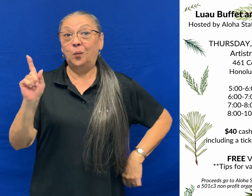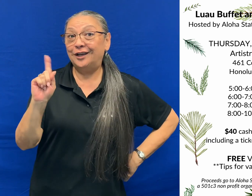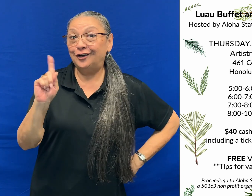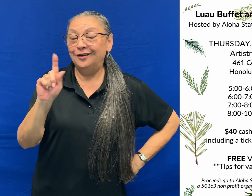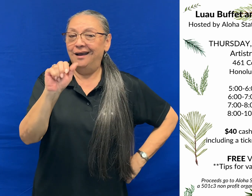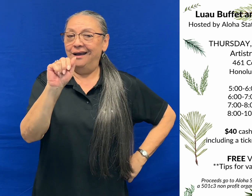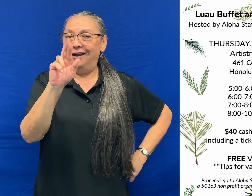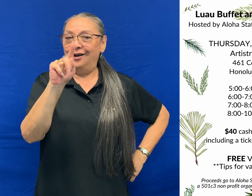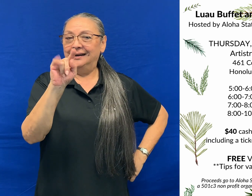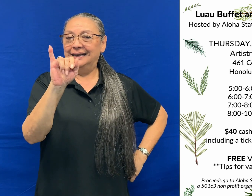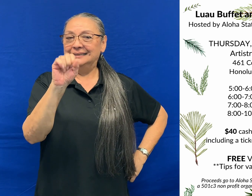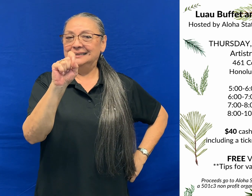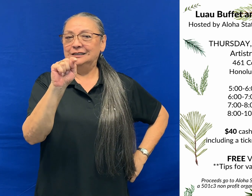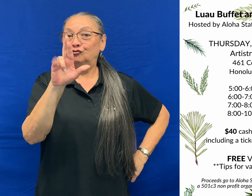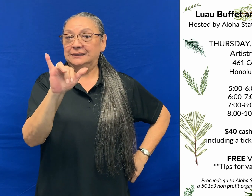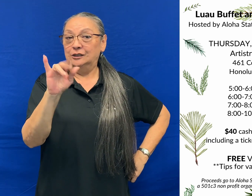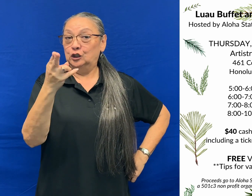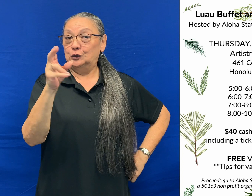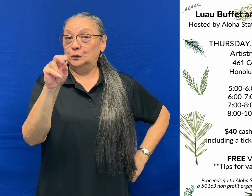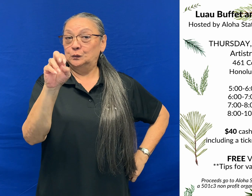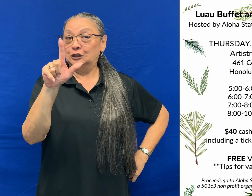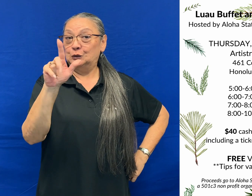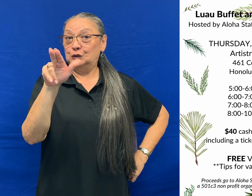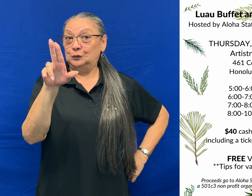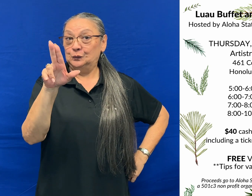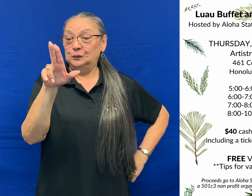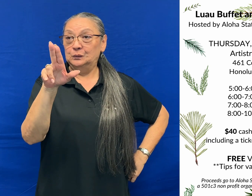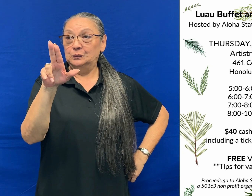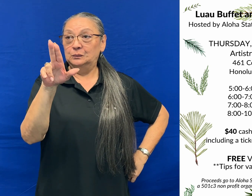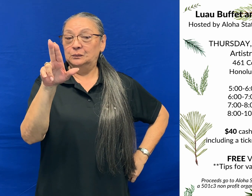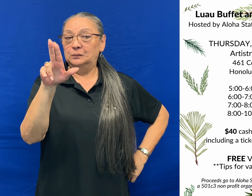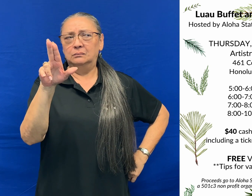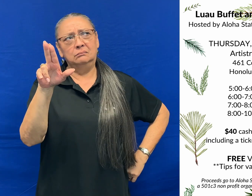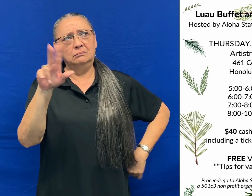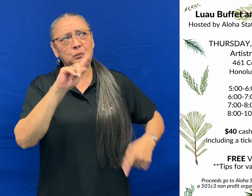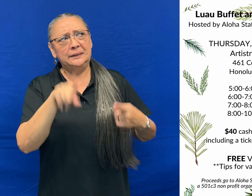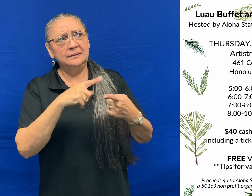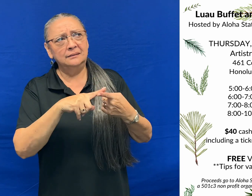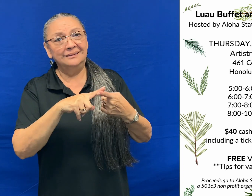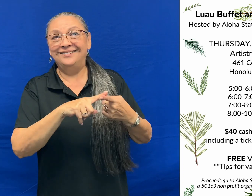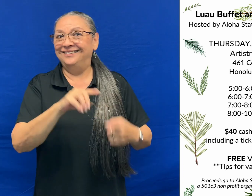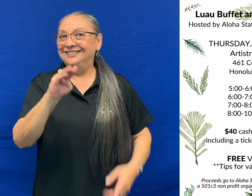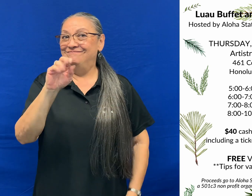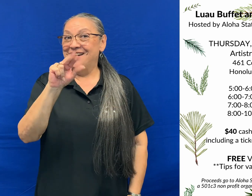This event will be held at the Artistry Honolulu on March